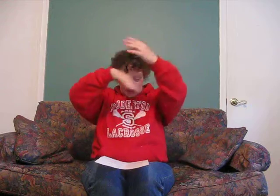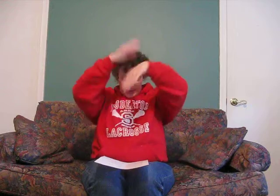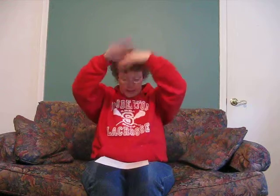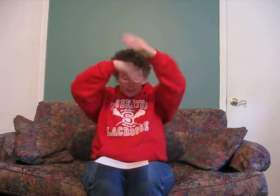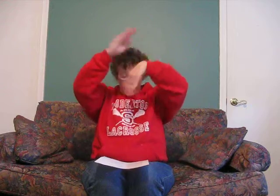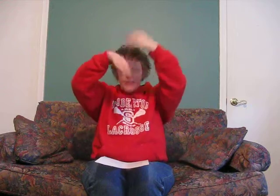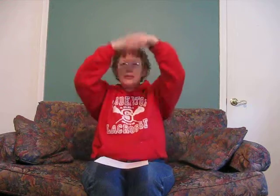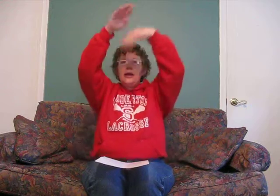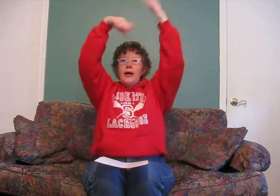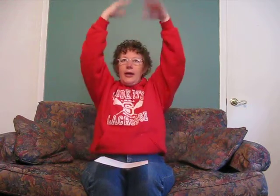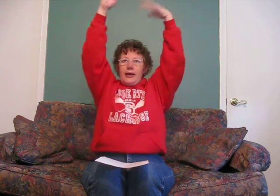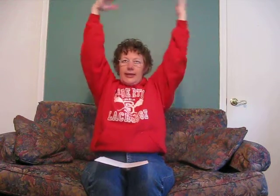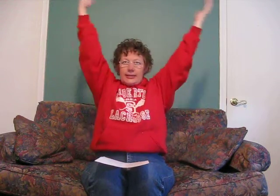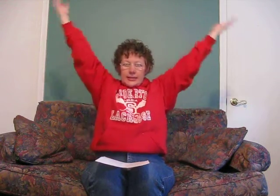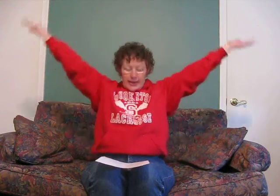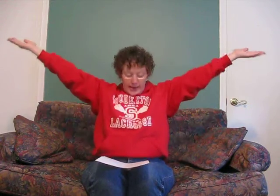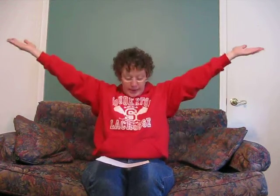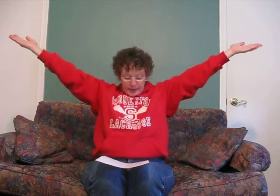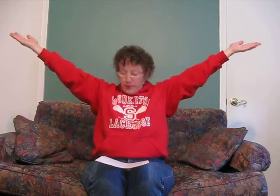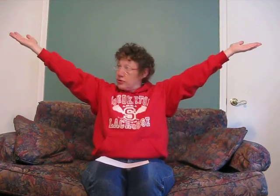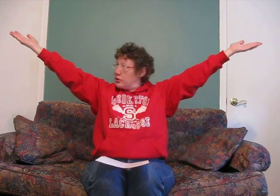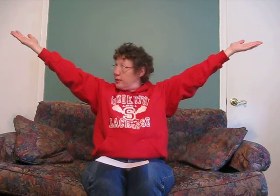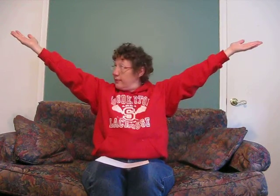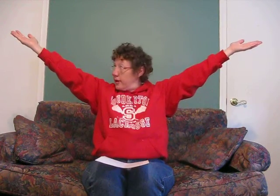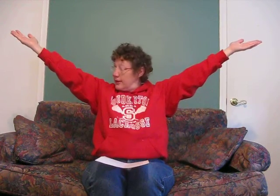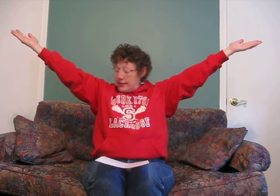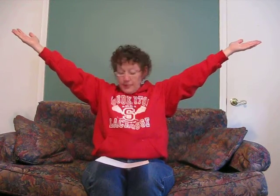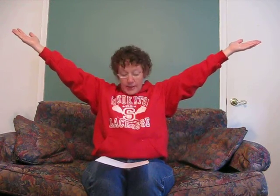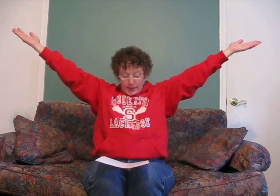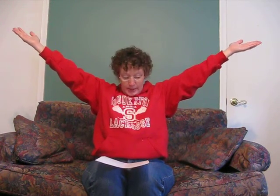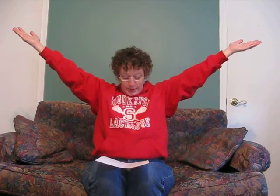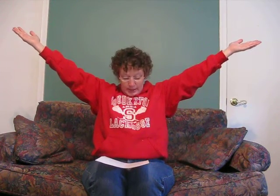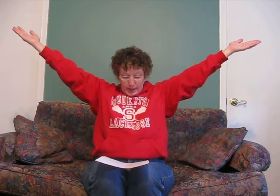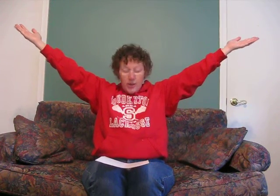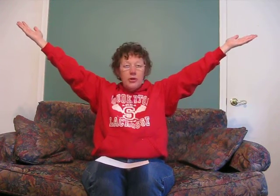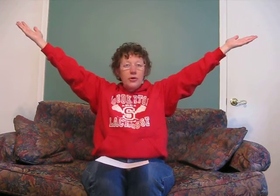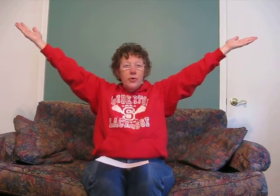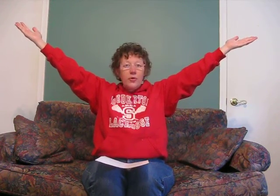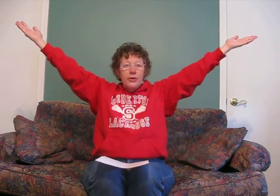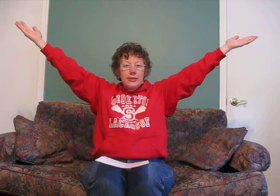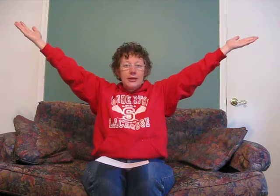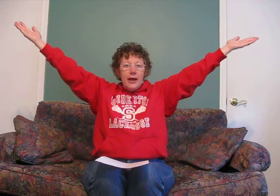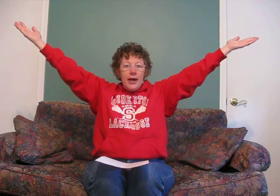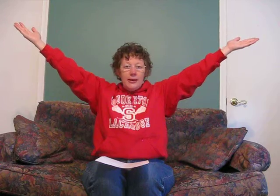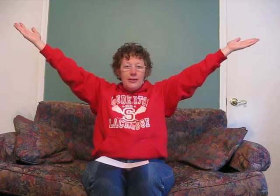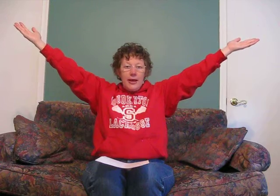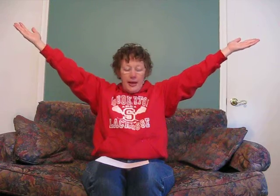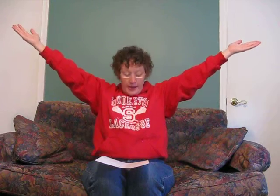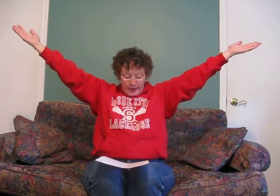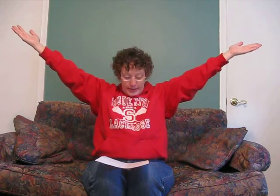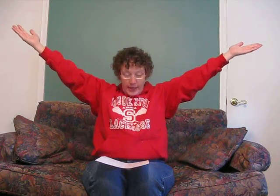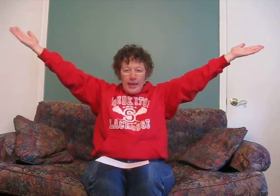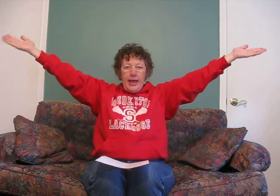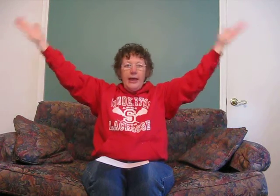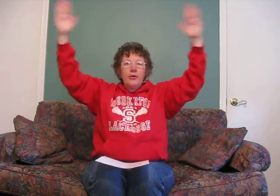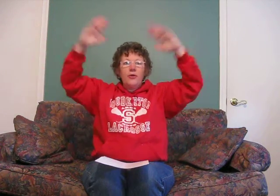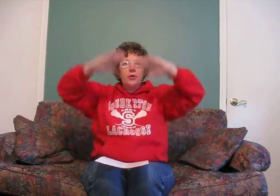praising God and saying, you just leave your hands up like this, Glory to God in the highest, and on